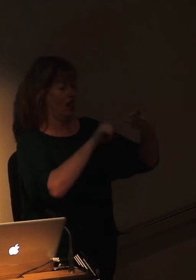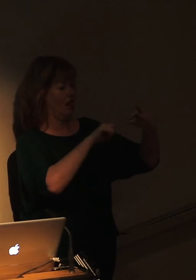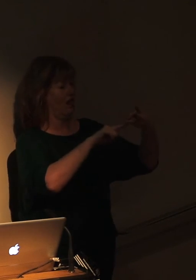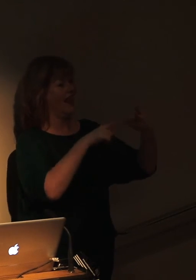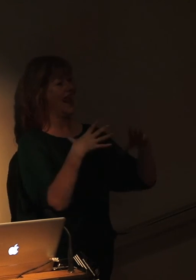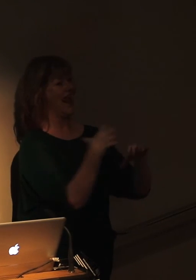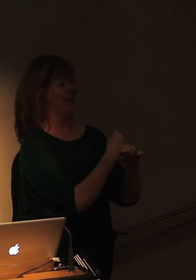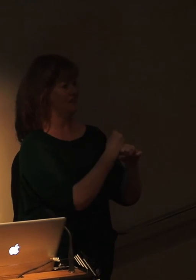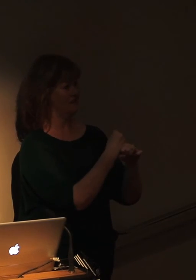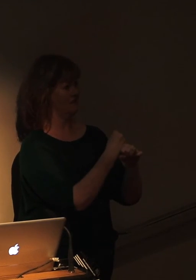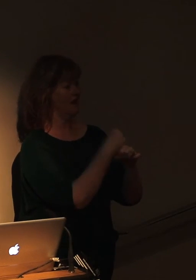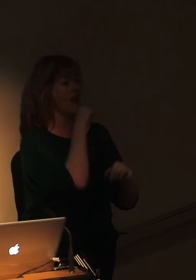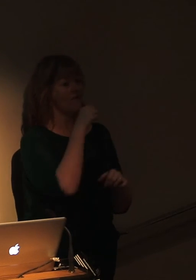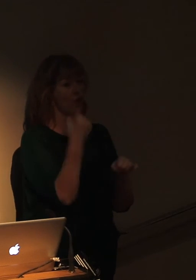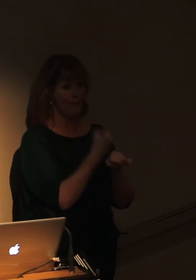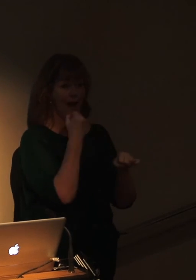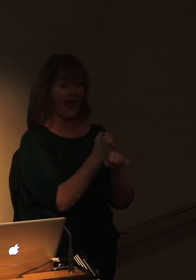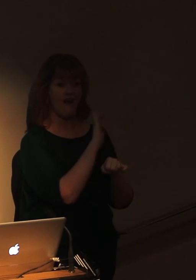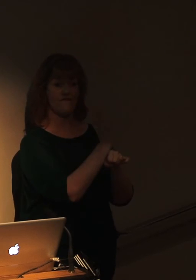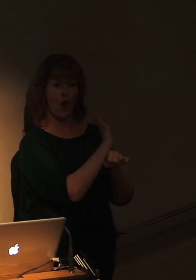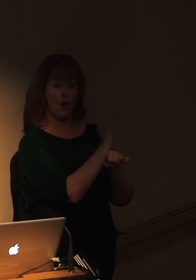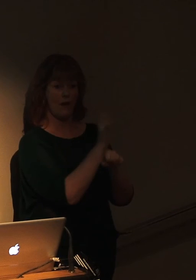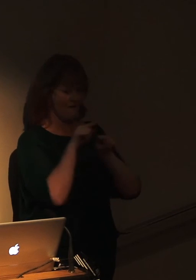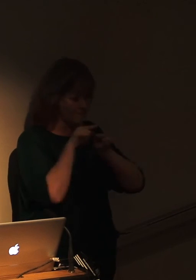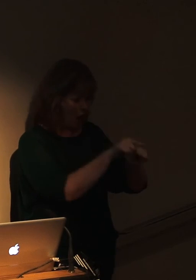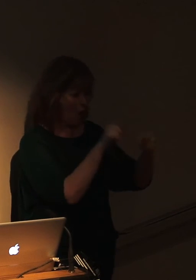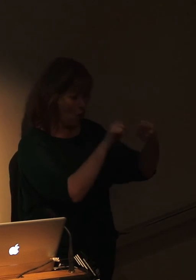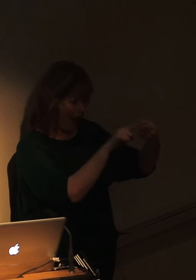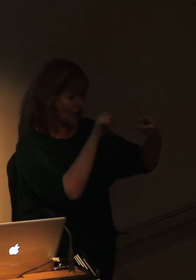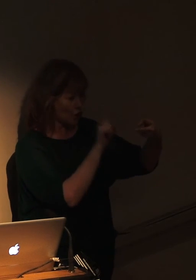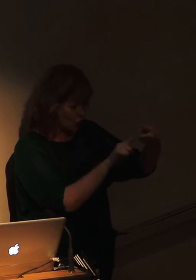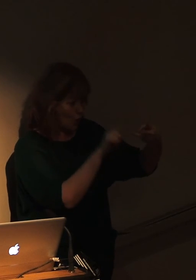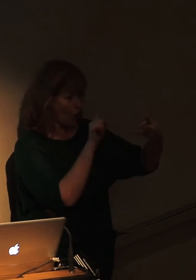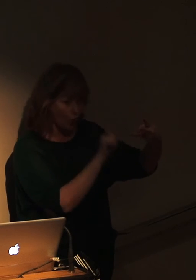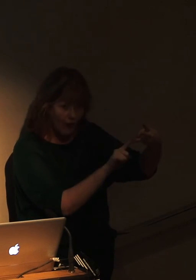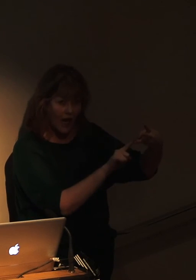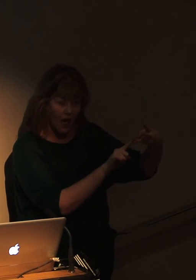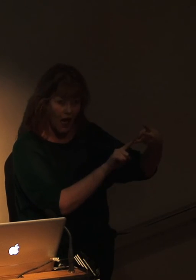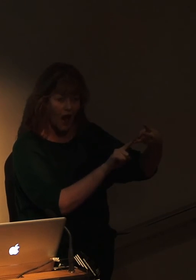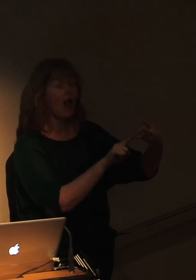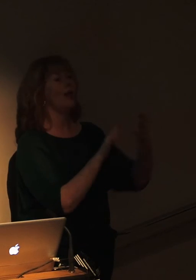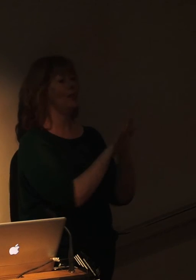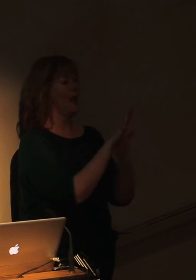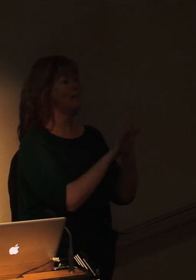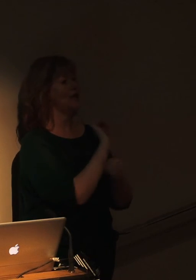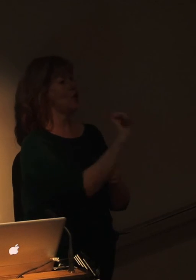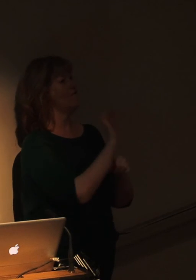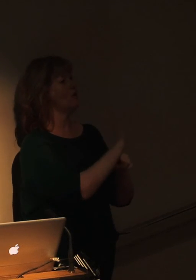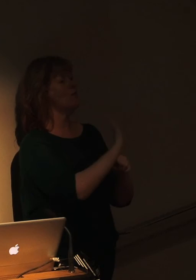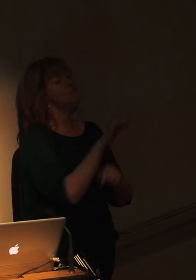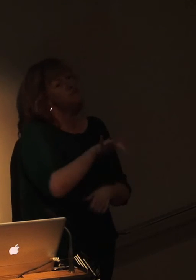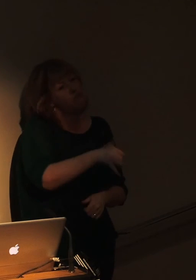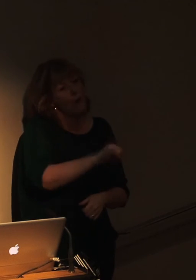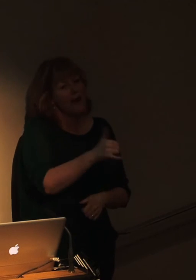And if you make a film in that structure and you follow that structure really carefully, there's a much higher chance that your film's going to be successful.